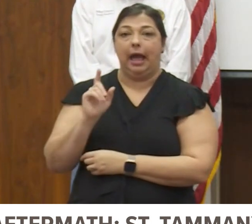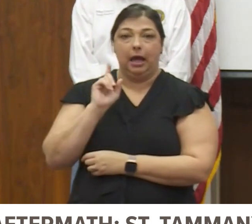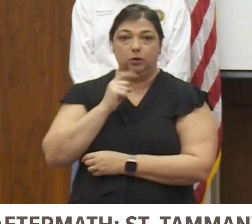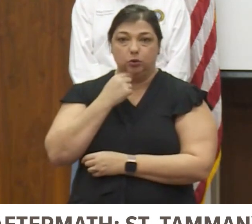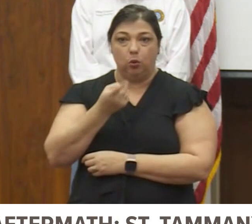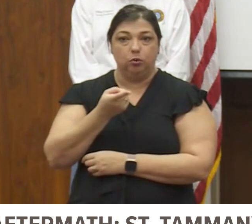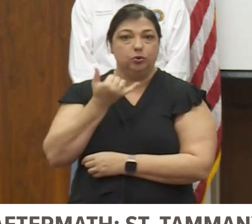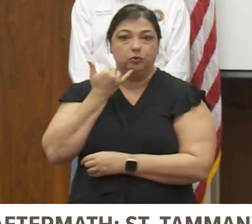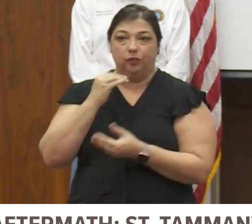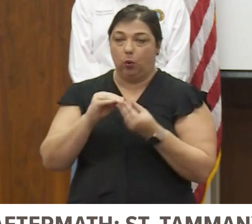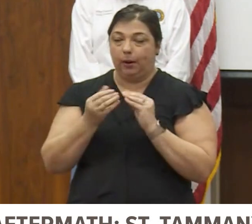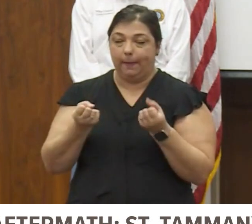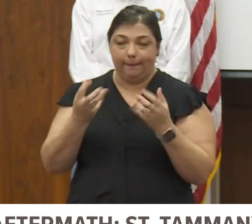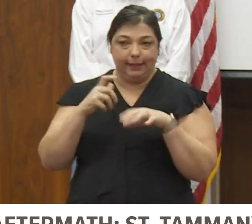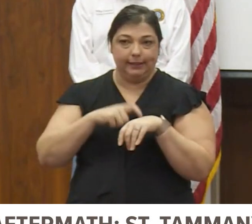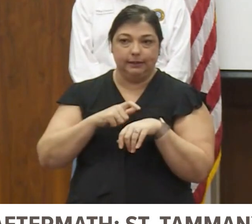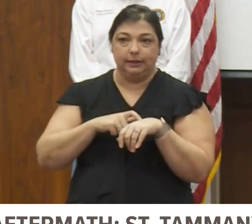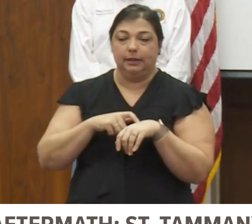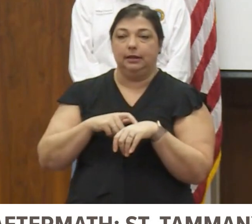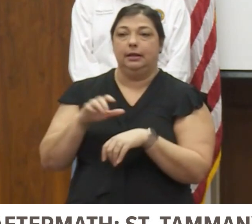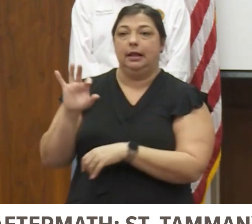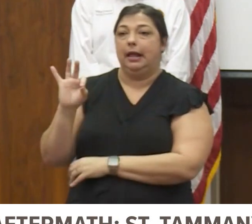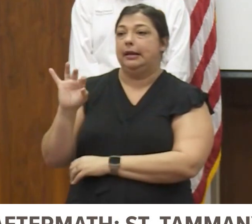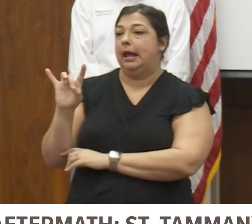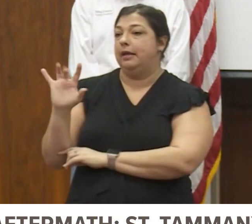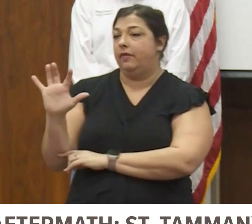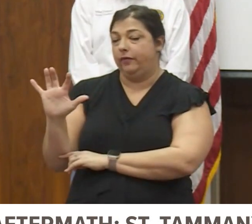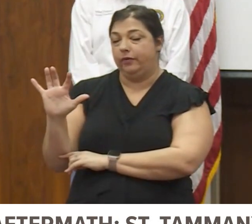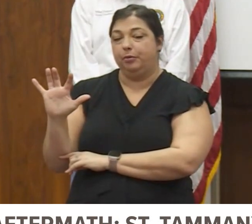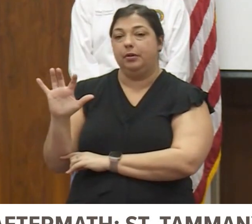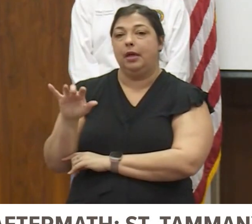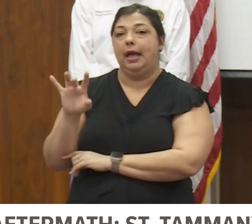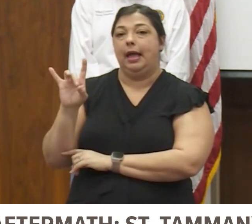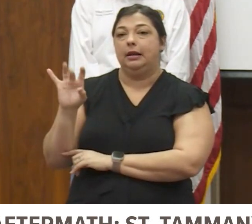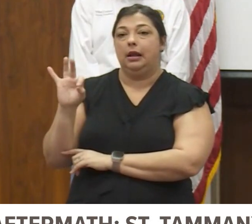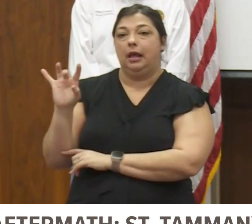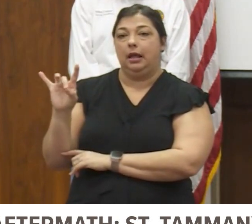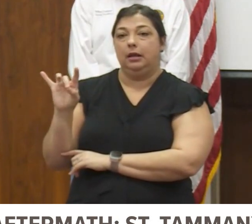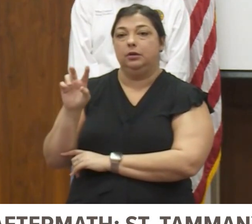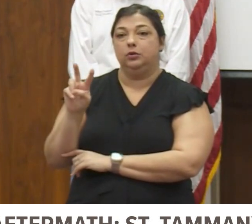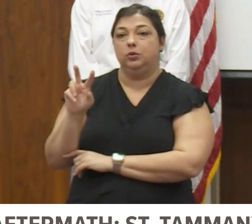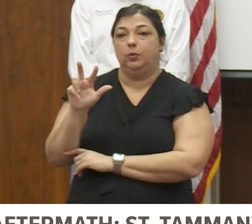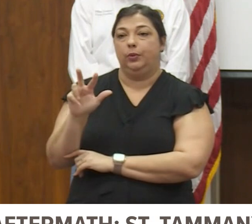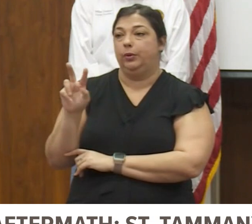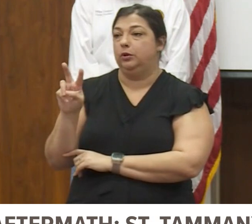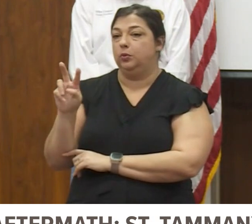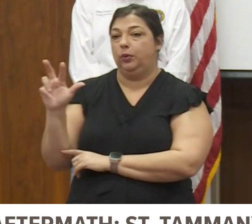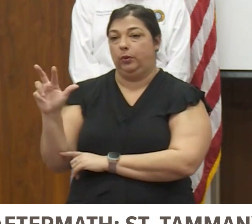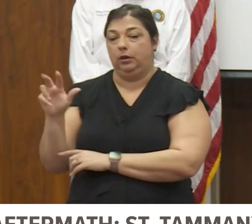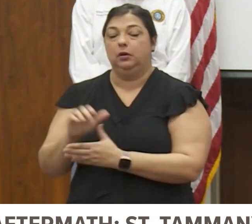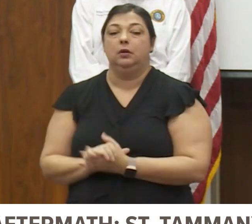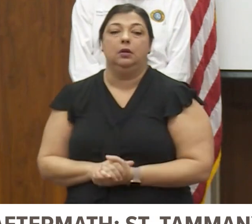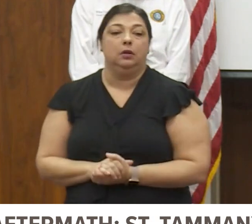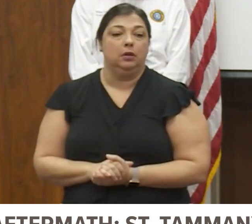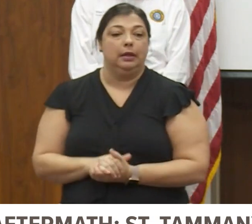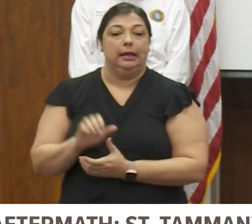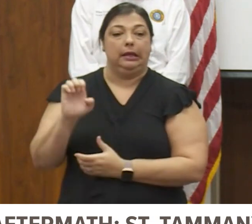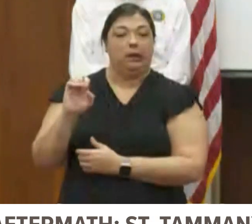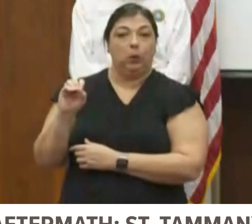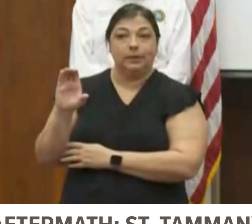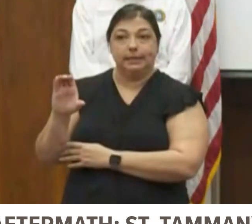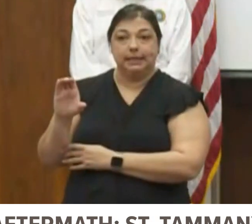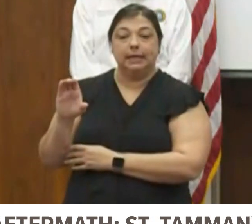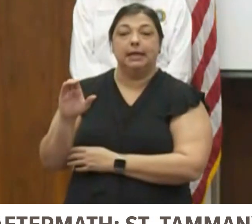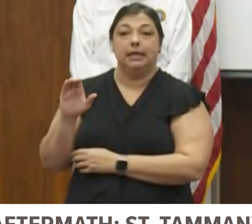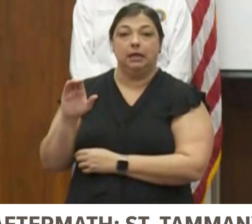that number a number of times. That's area code 985-898-2323. The ELC of